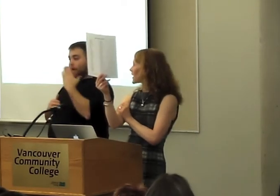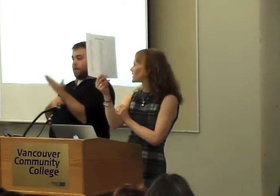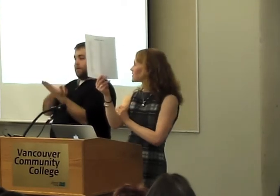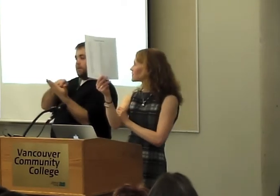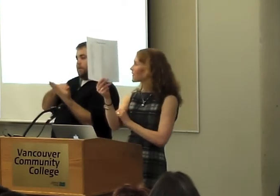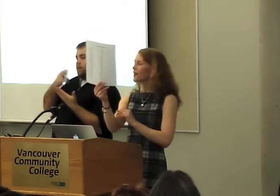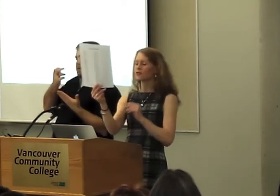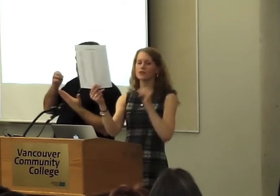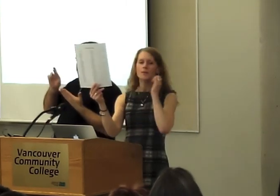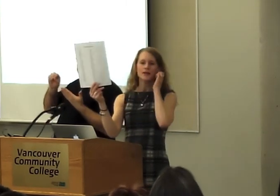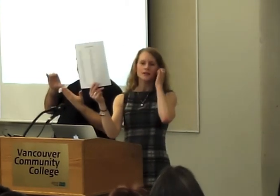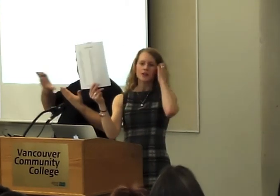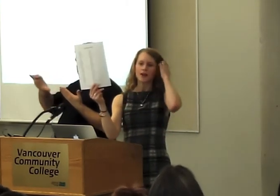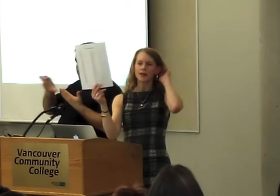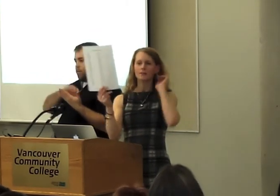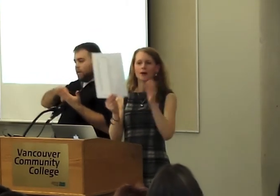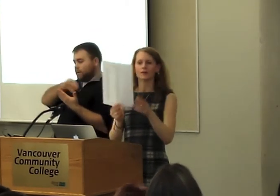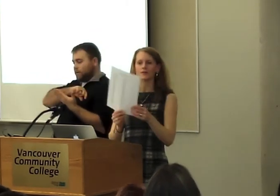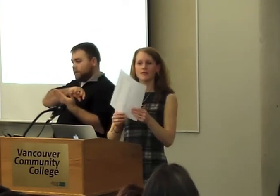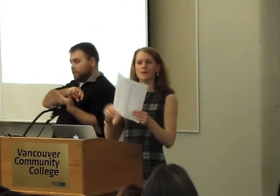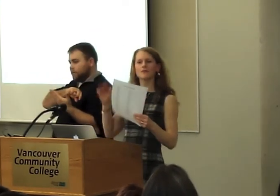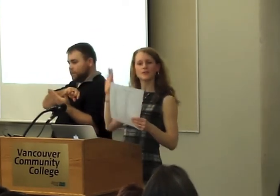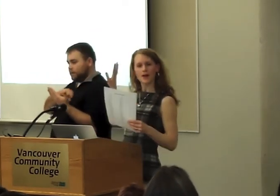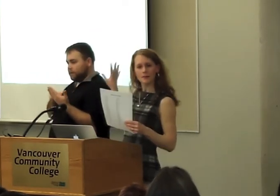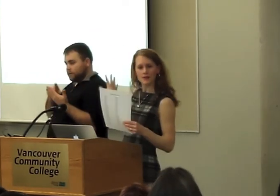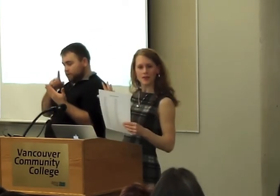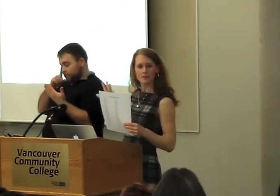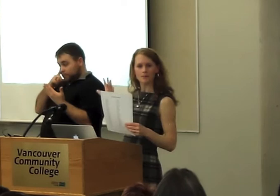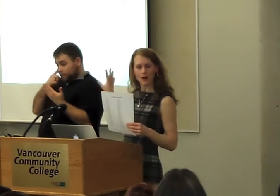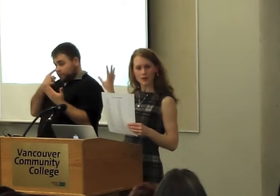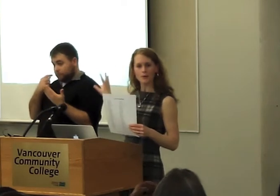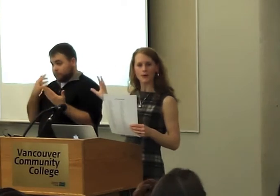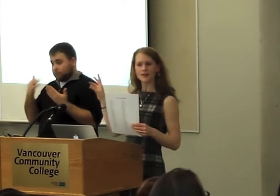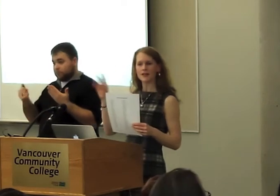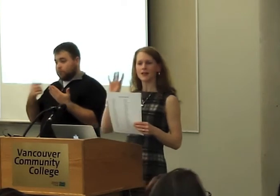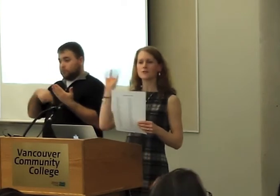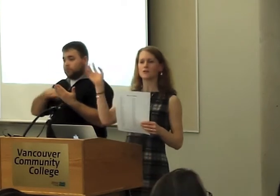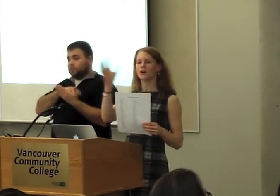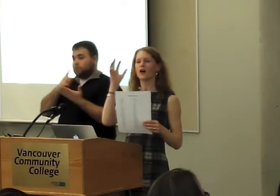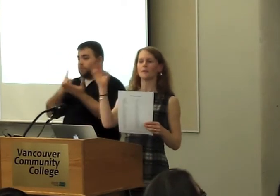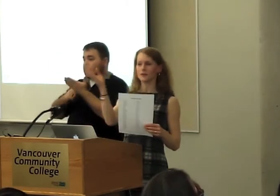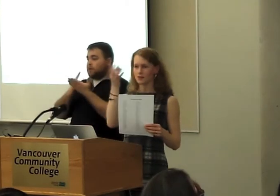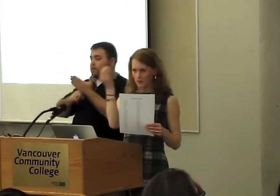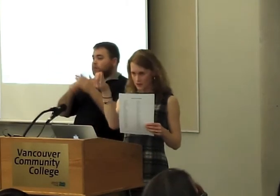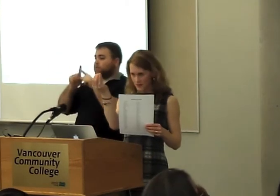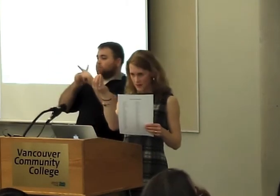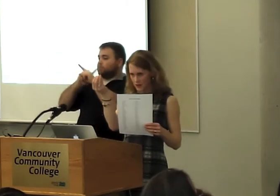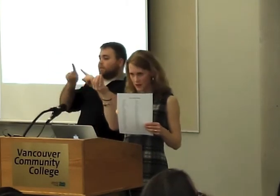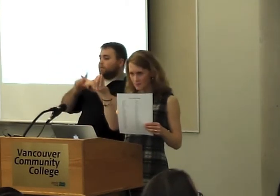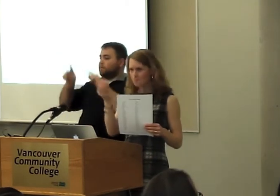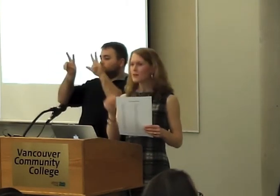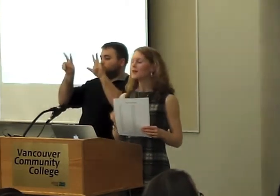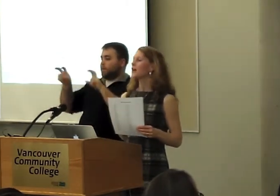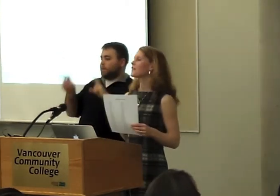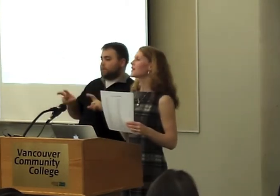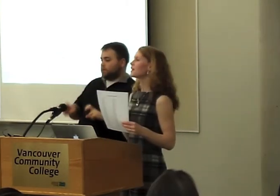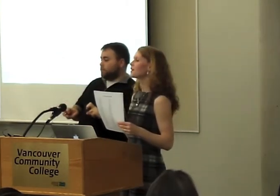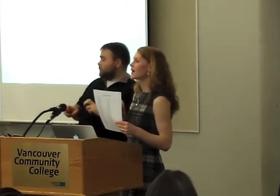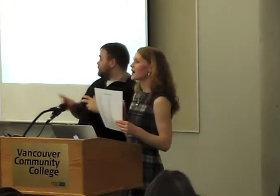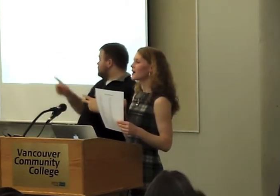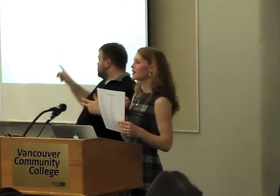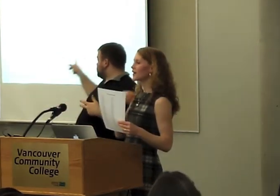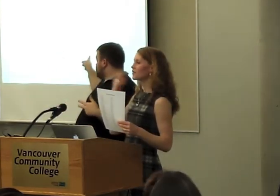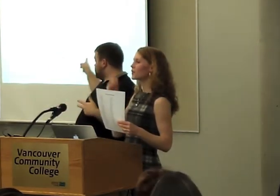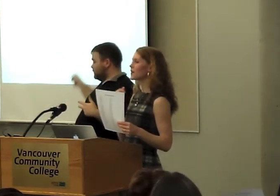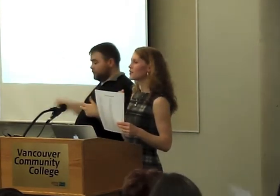we'd like you to spend five or so minutes talking about some of the topics on the, on the board, because that gives you a common source of discussion. And